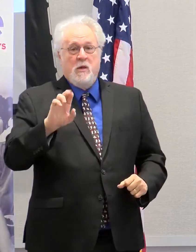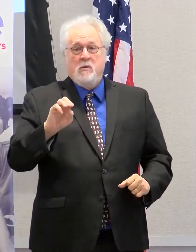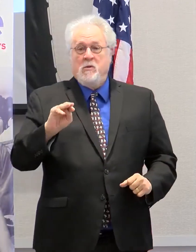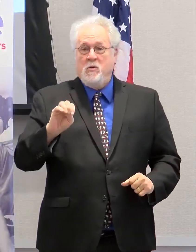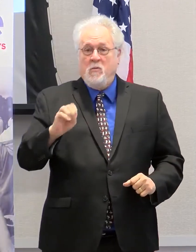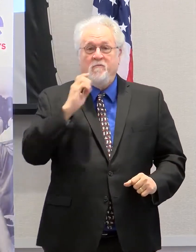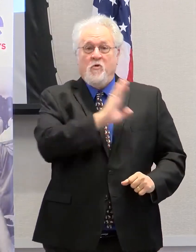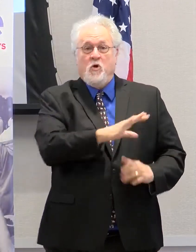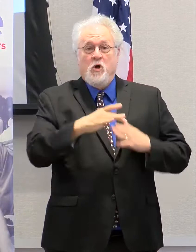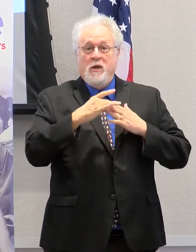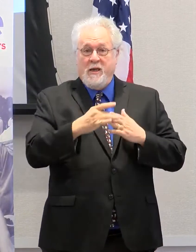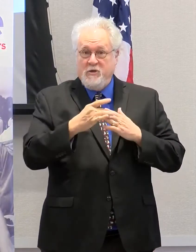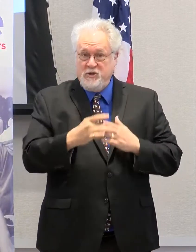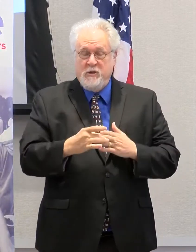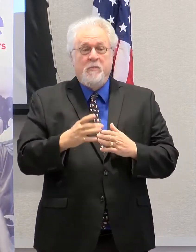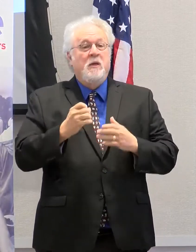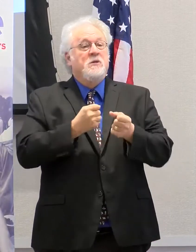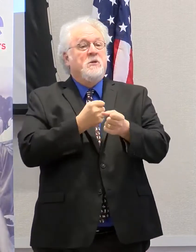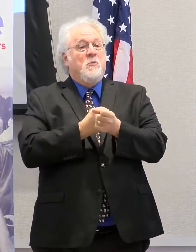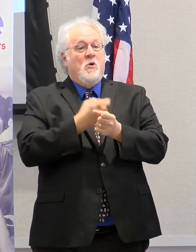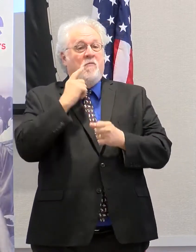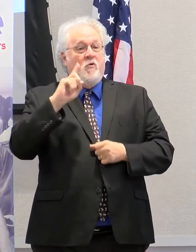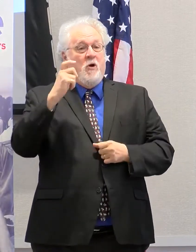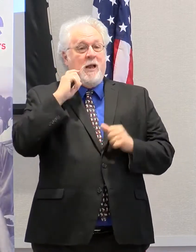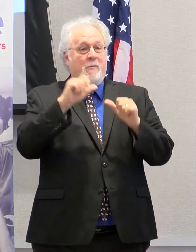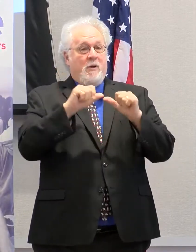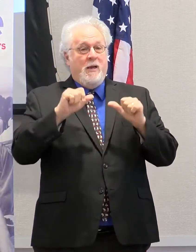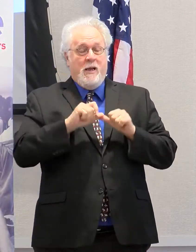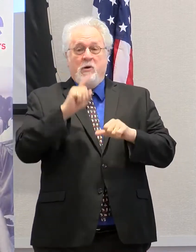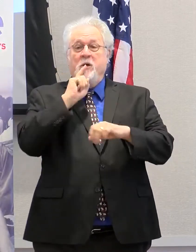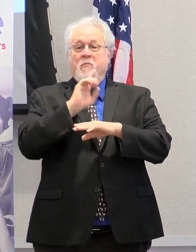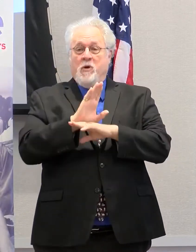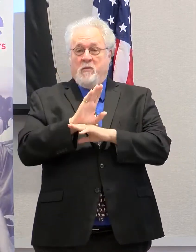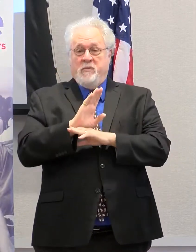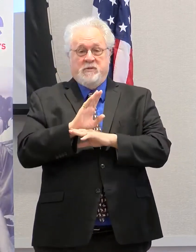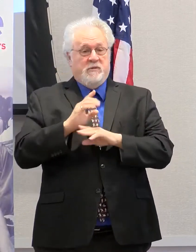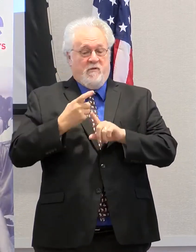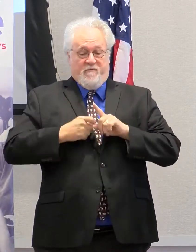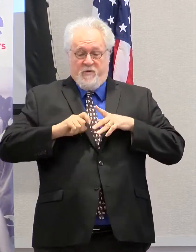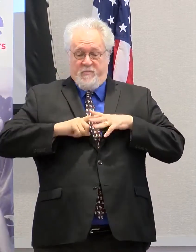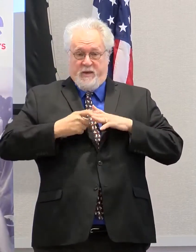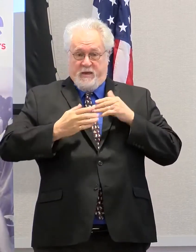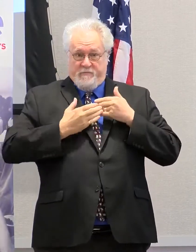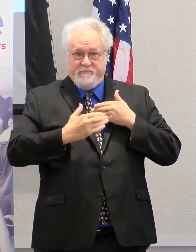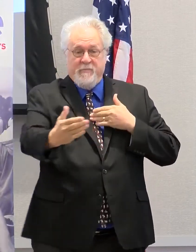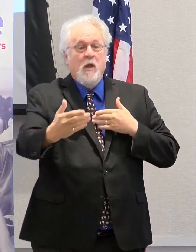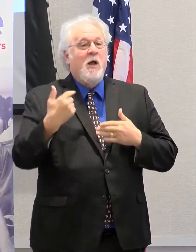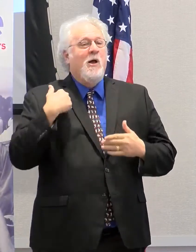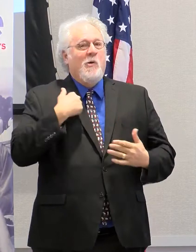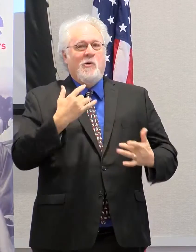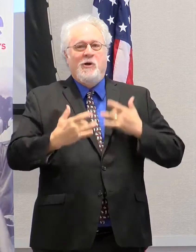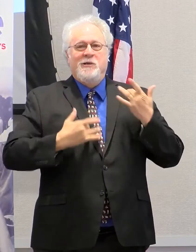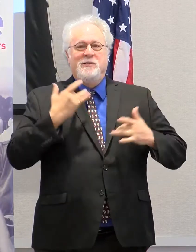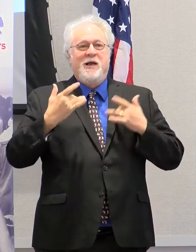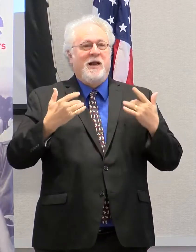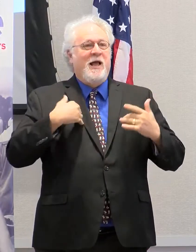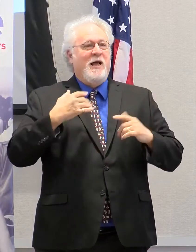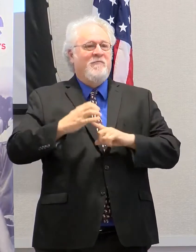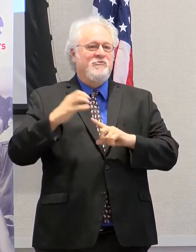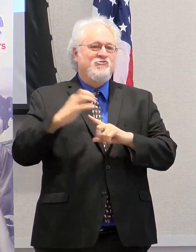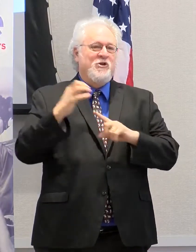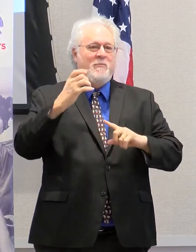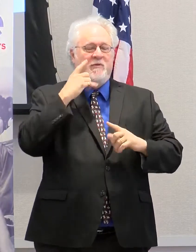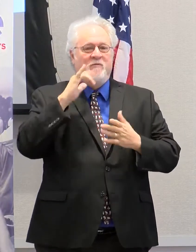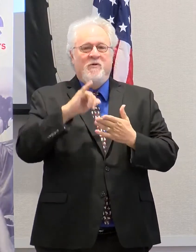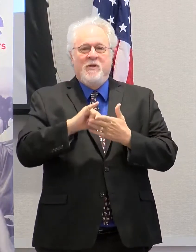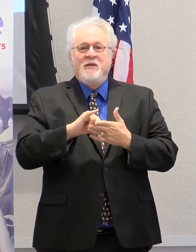for her leadership and support of the Capital Area Promise since its launch. We're excited to have a champion for the